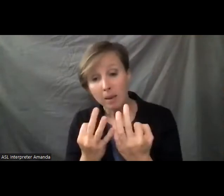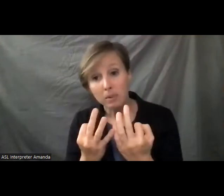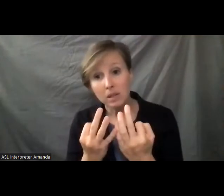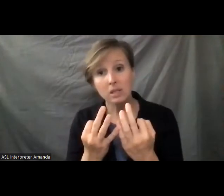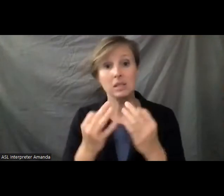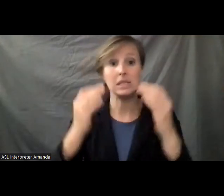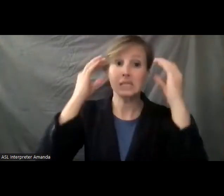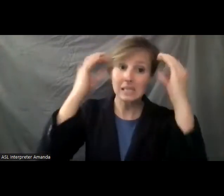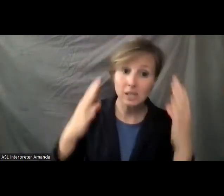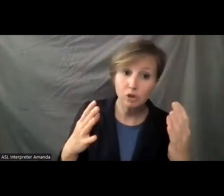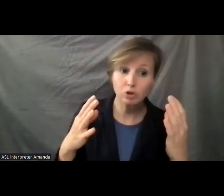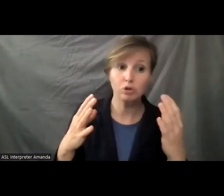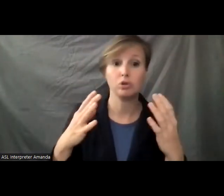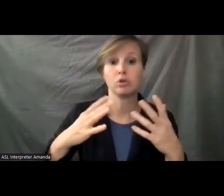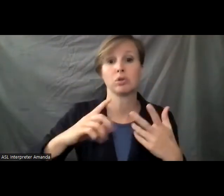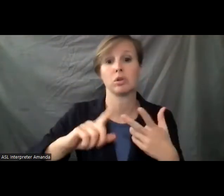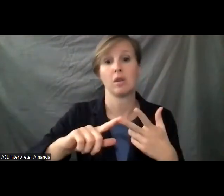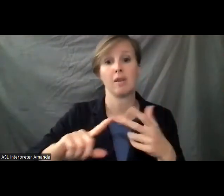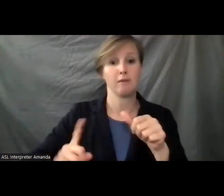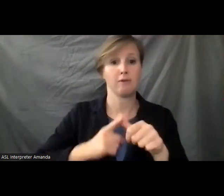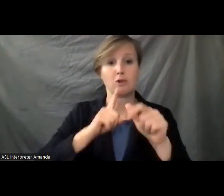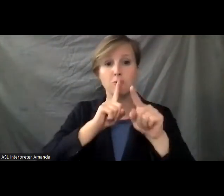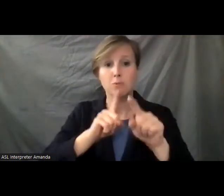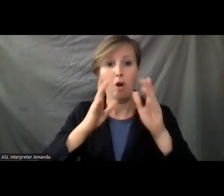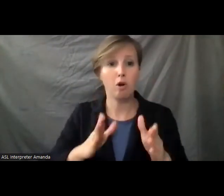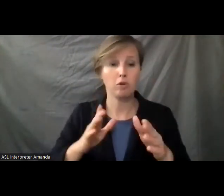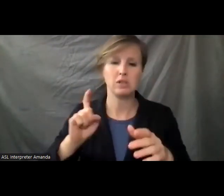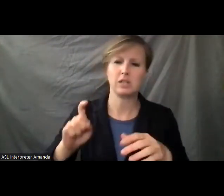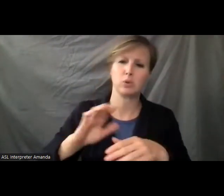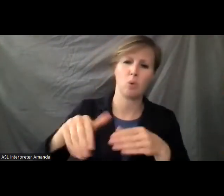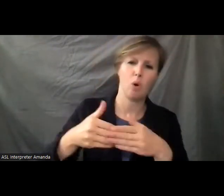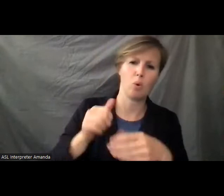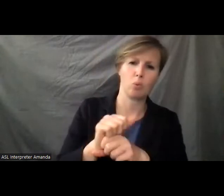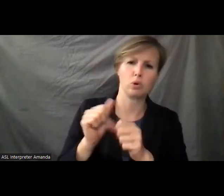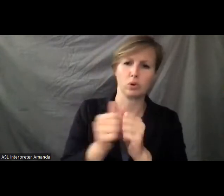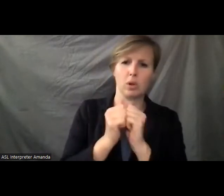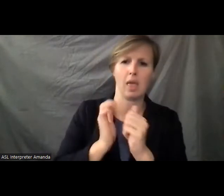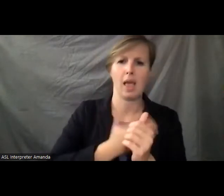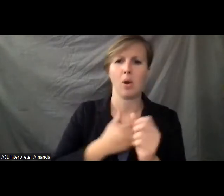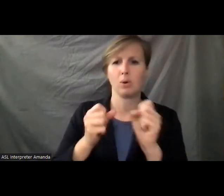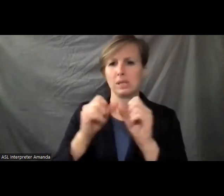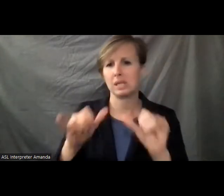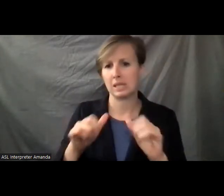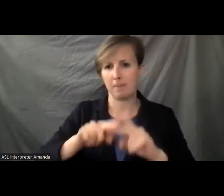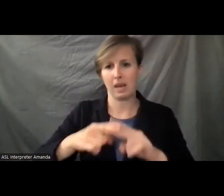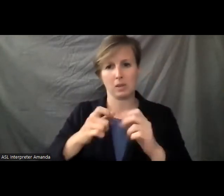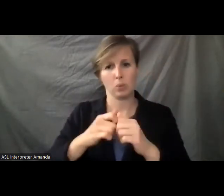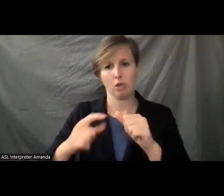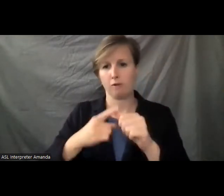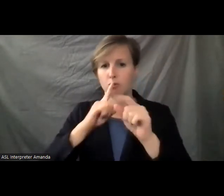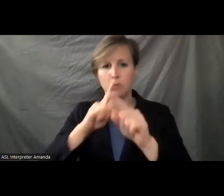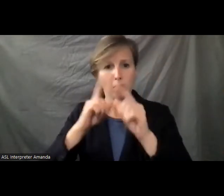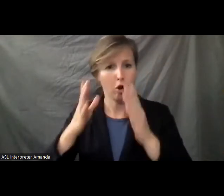um, teachers, and, uh, first responders. They all need to work together. Our system of justice begins with the first responders.